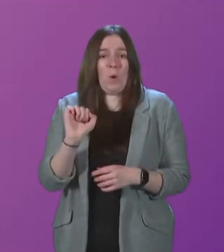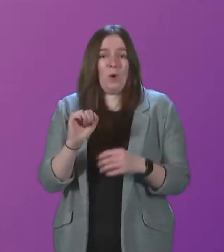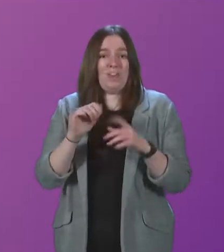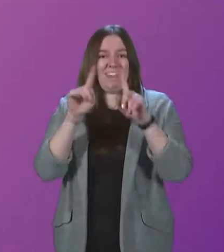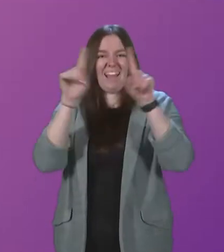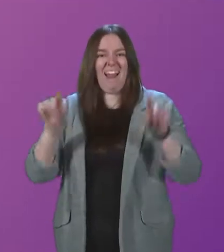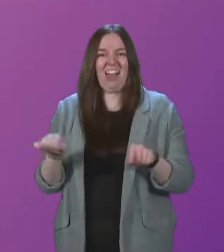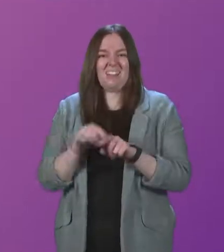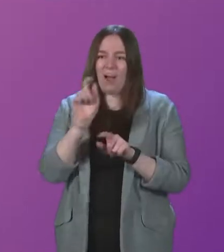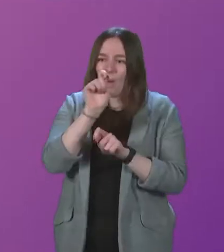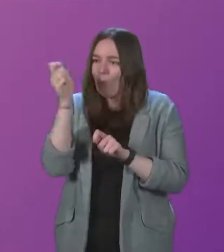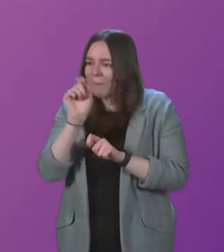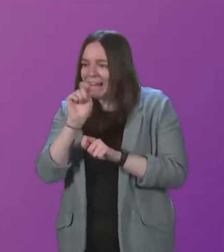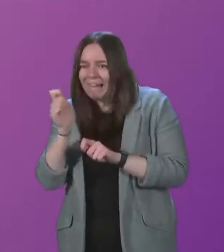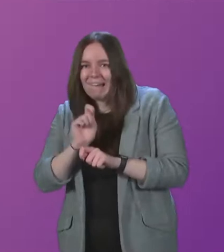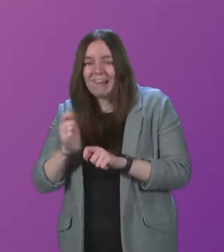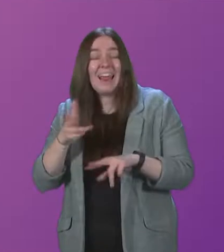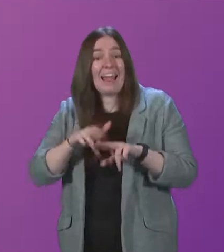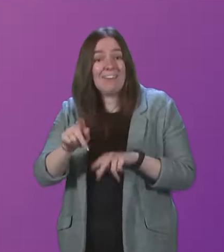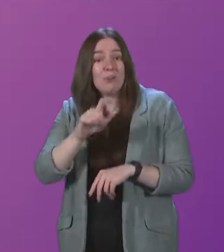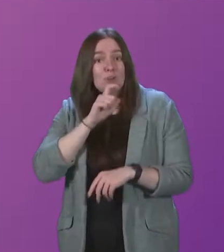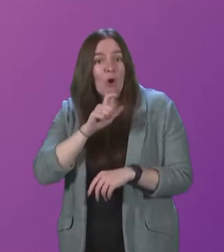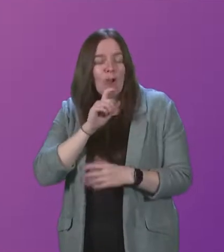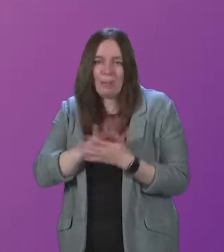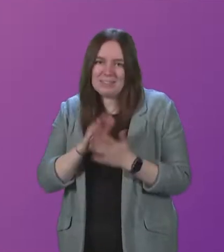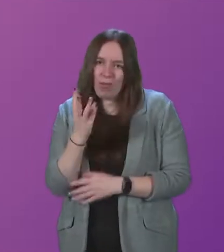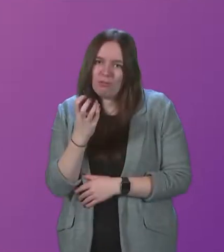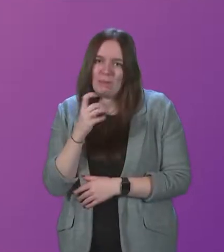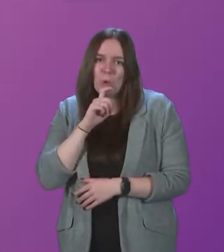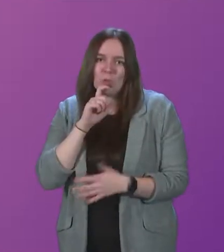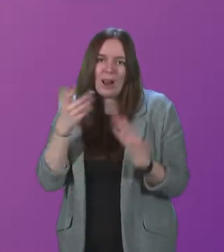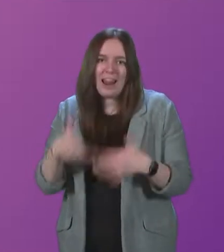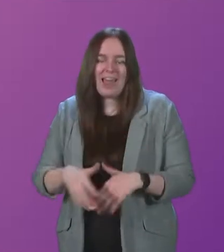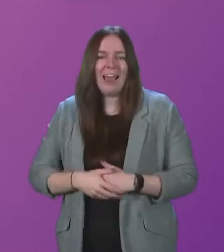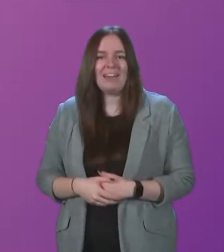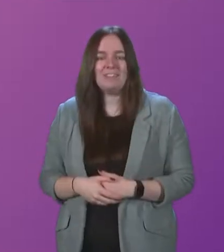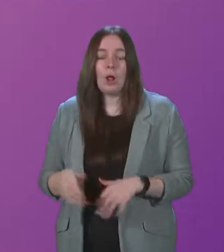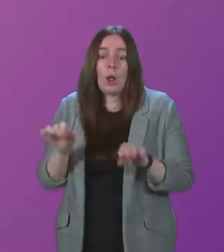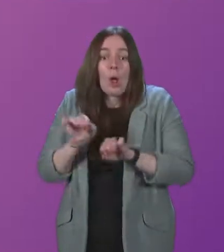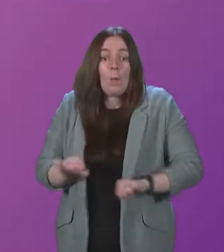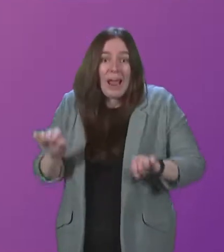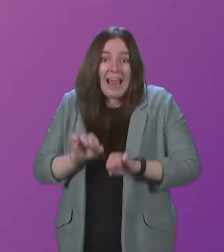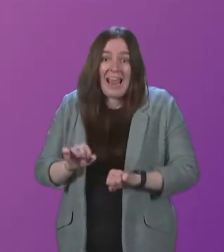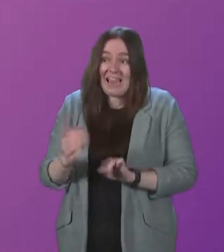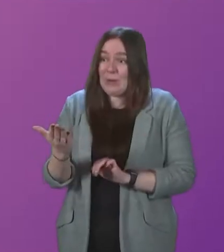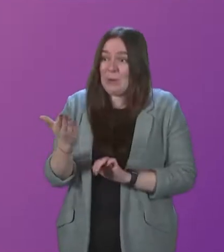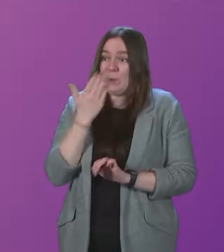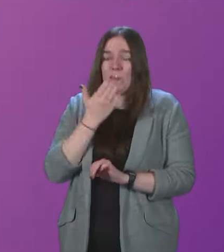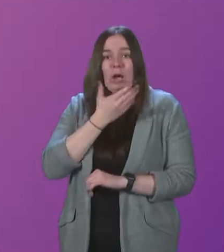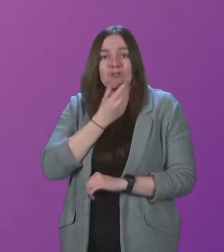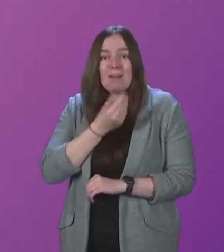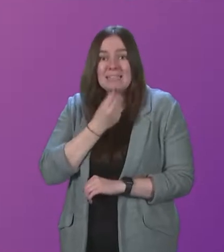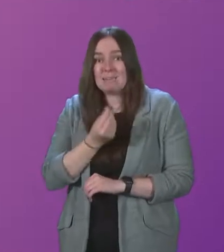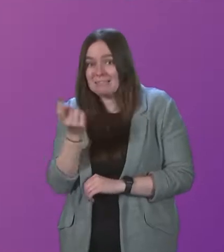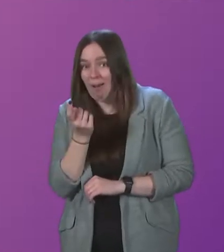calendars. If you happen to have a chocolate one, only three more chocolates to go. The wait is nearly over, and Christmas is